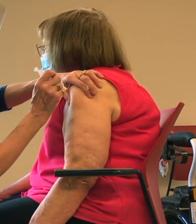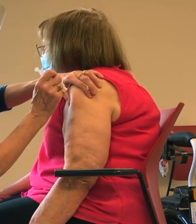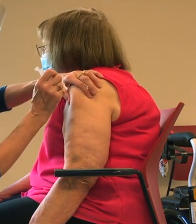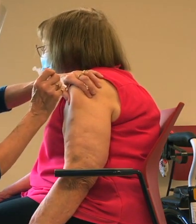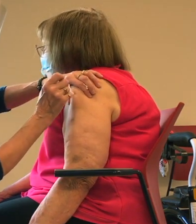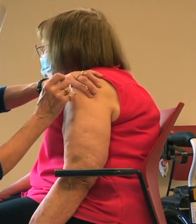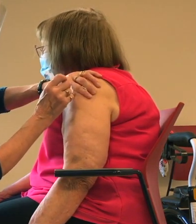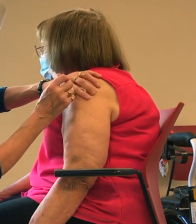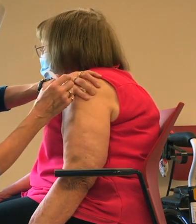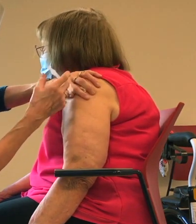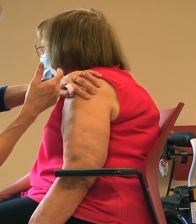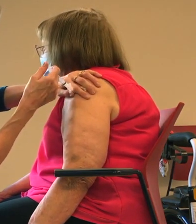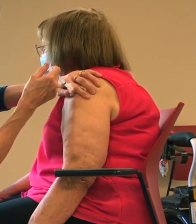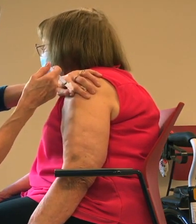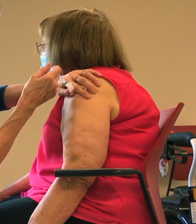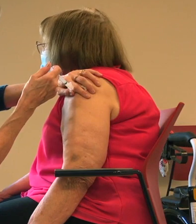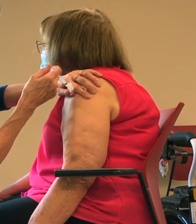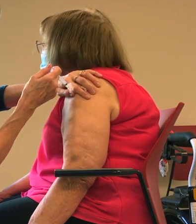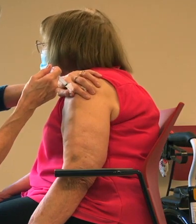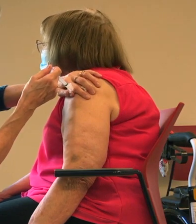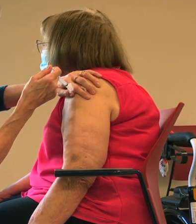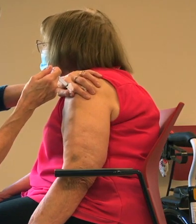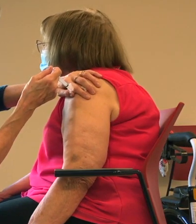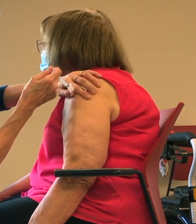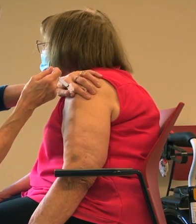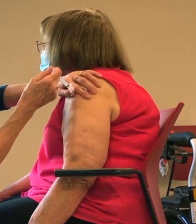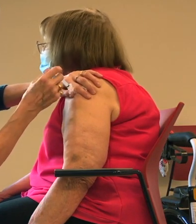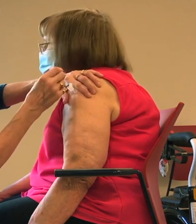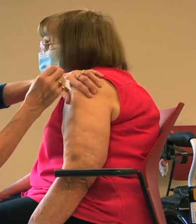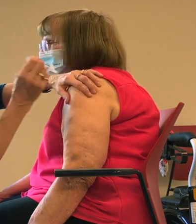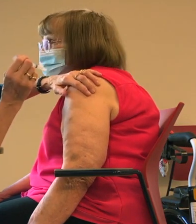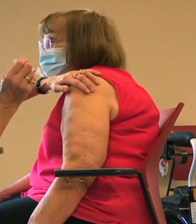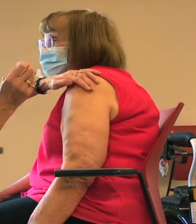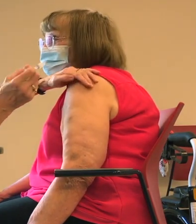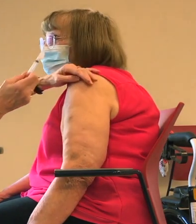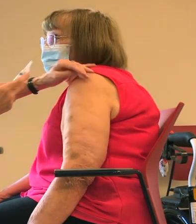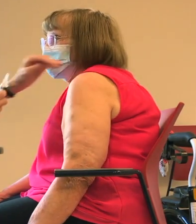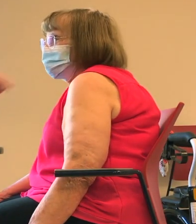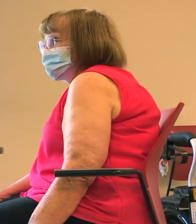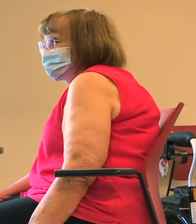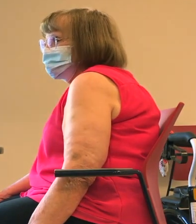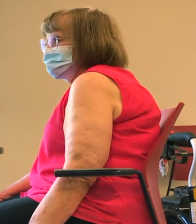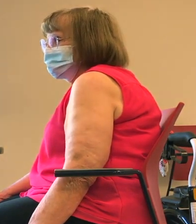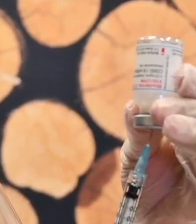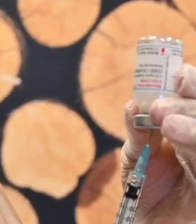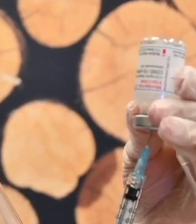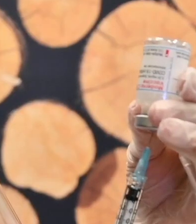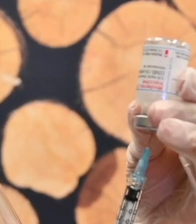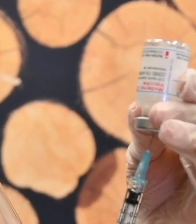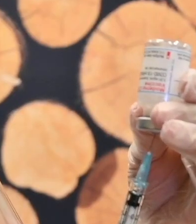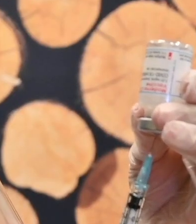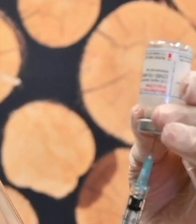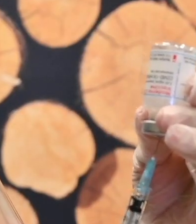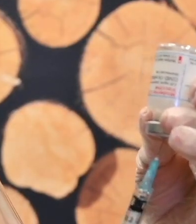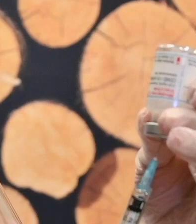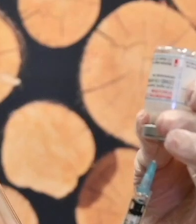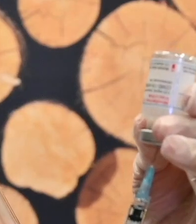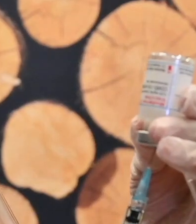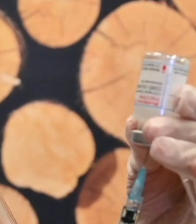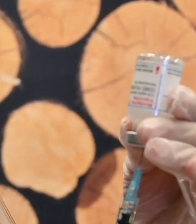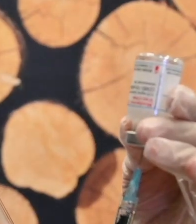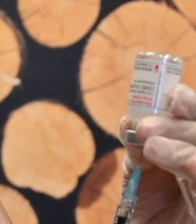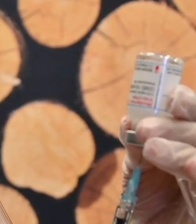has already been extremely difficult. I am proud of the sacrifices and community spirit that Albertans have shown to produce these